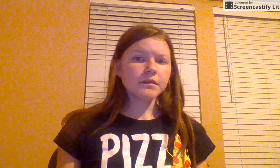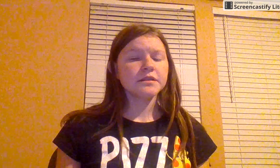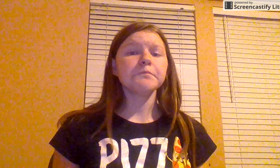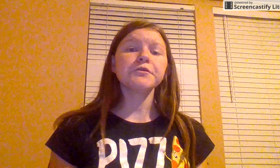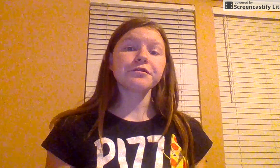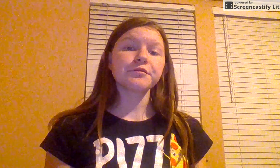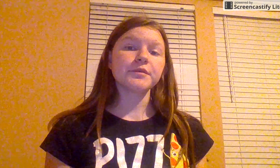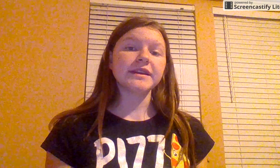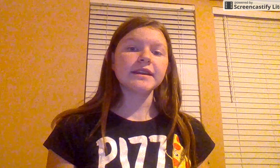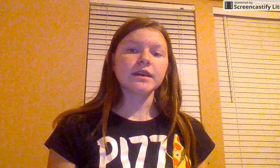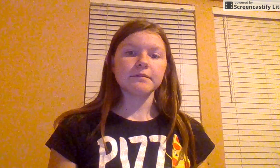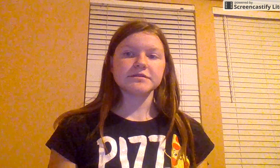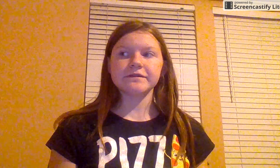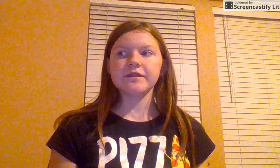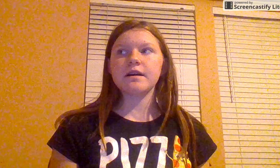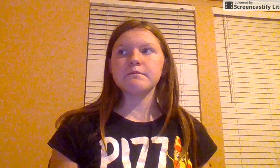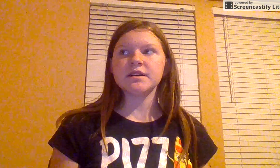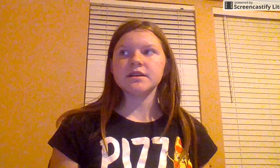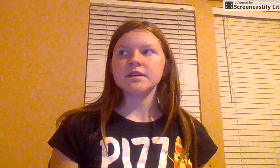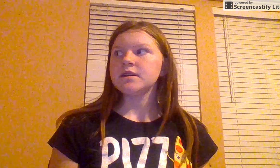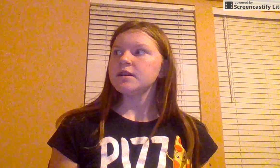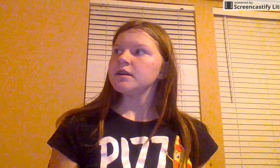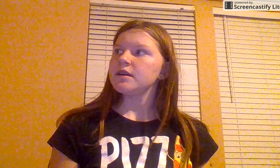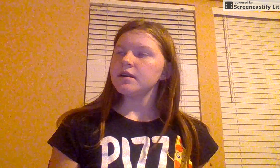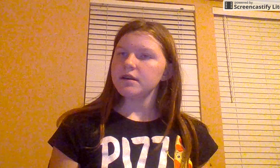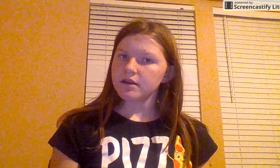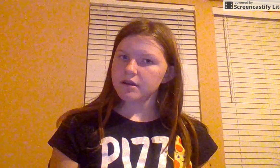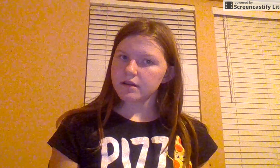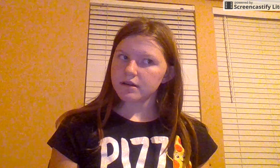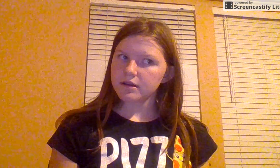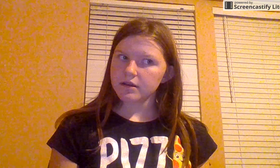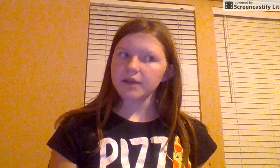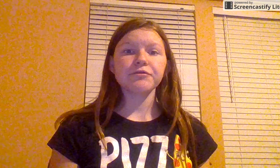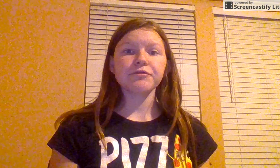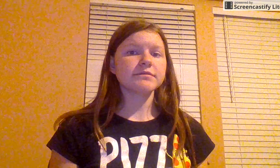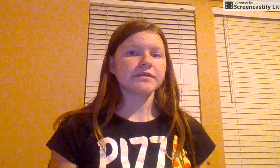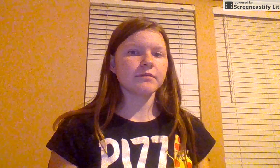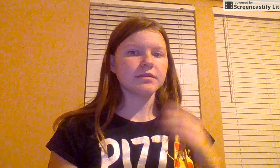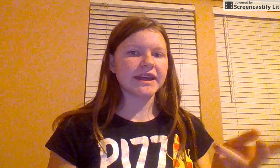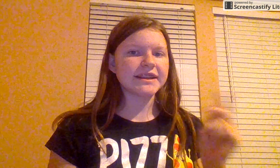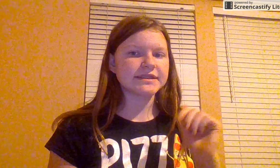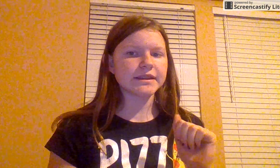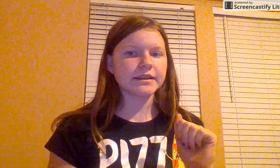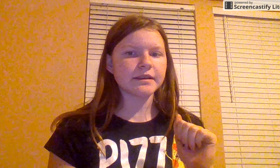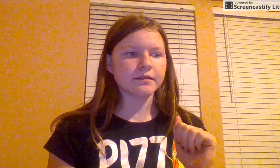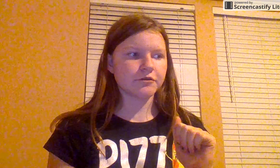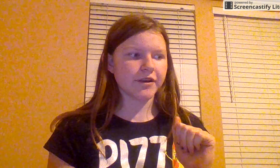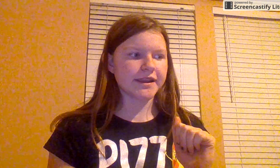Number three comes from, number three comes from Lacey Grace